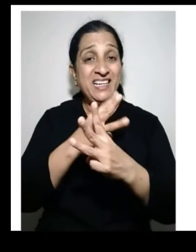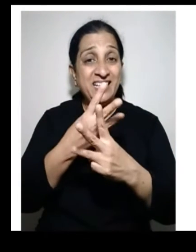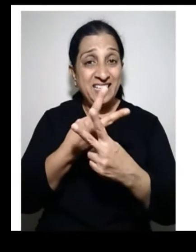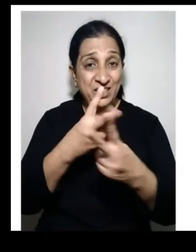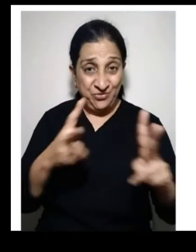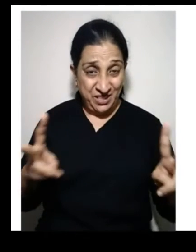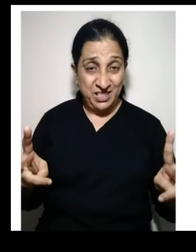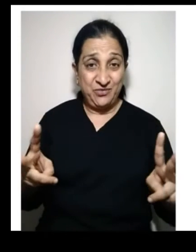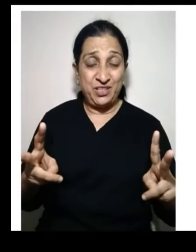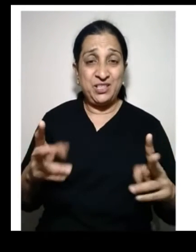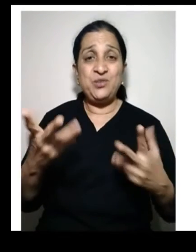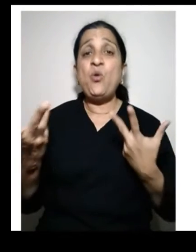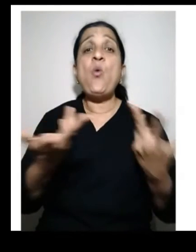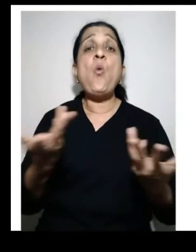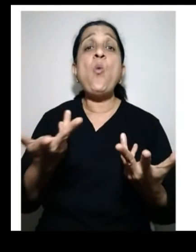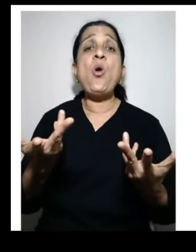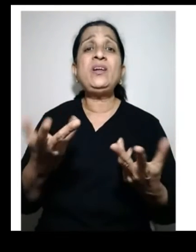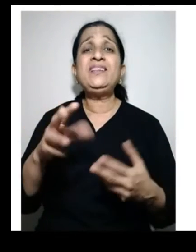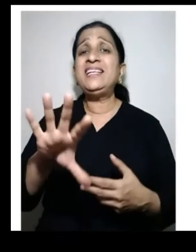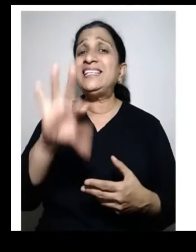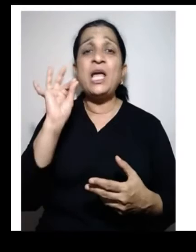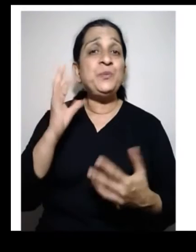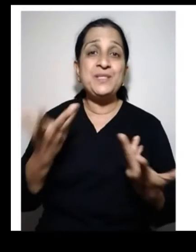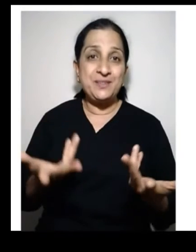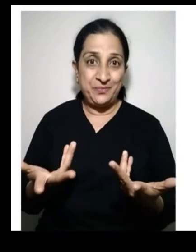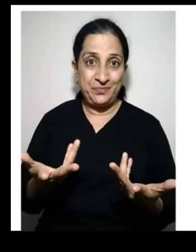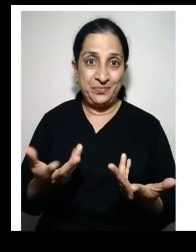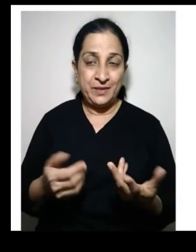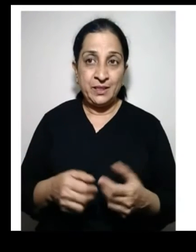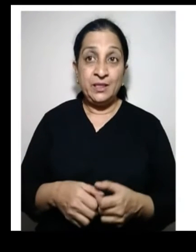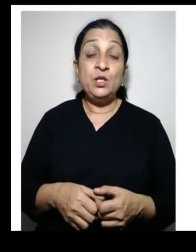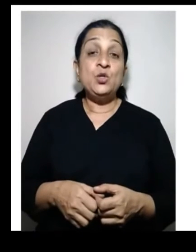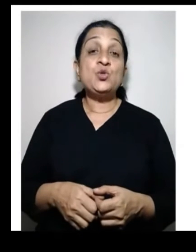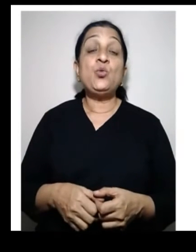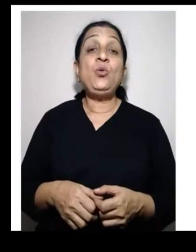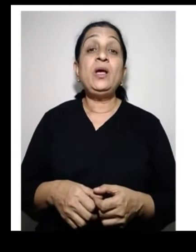Economy. Define the various types.